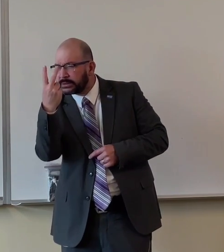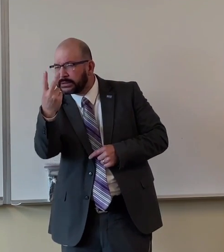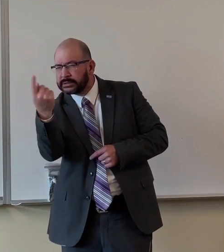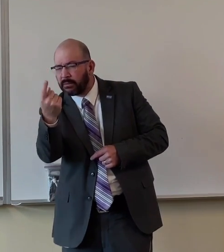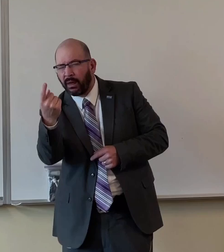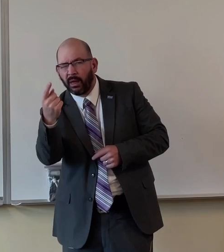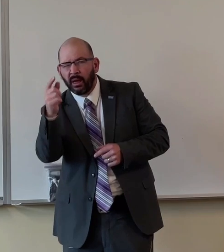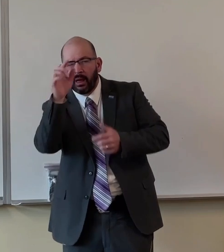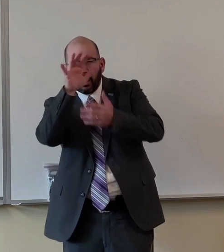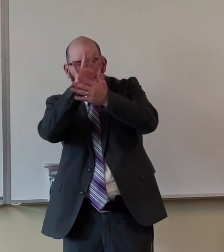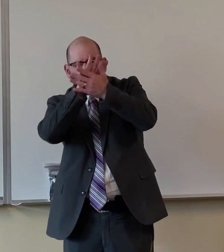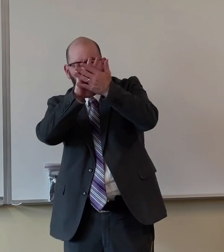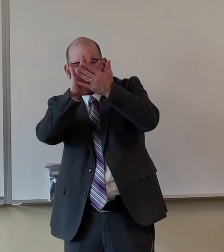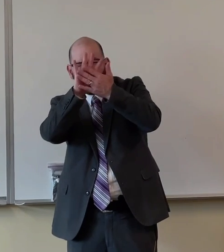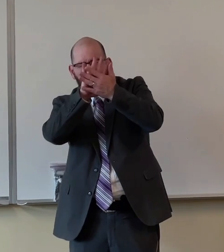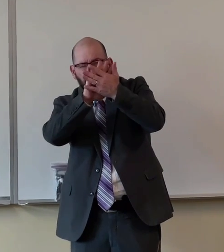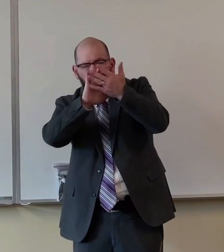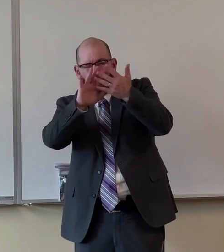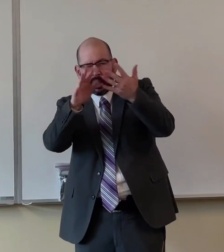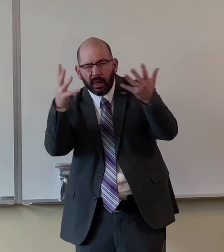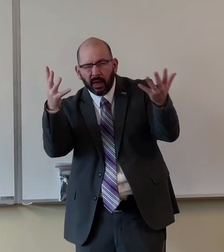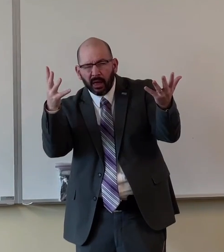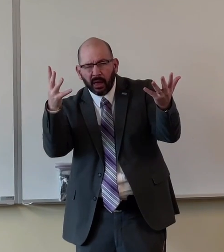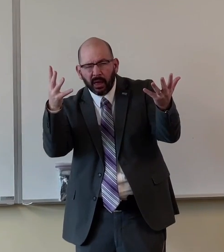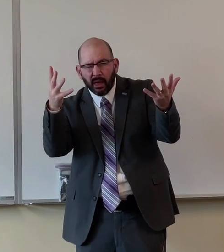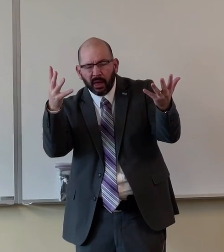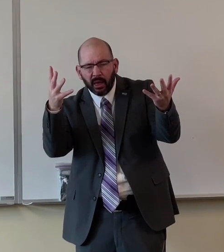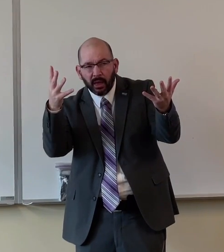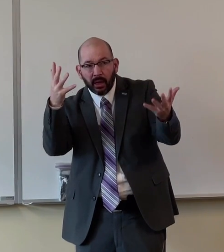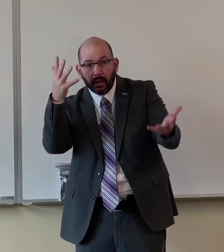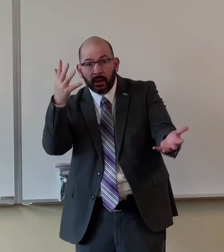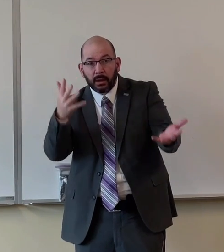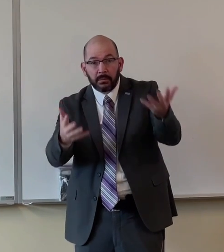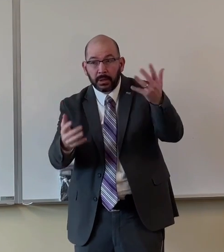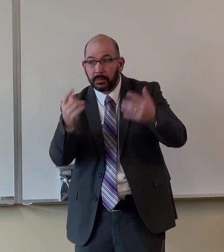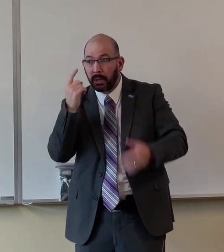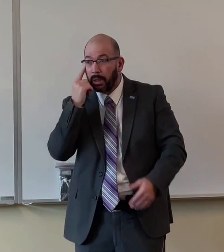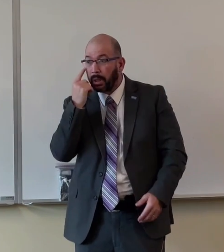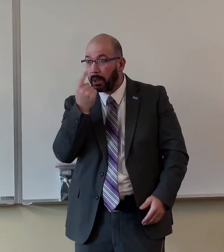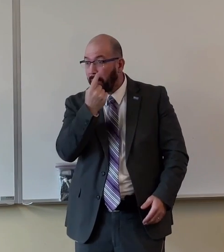You see something and it's kind of, you don't know exactly where it starts and where it stops.